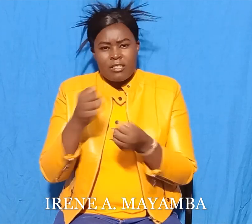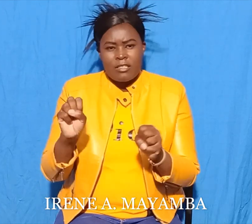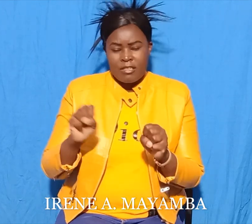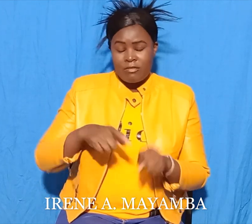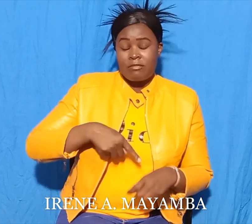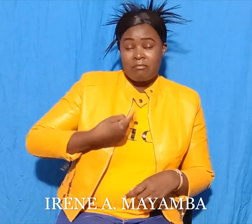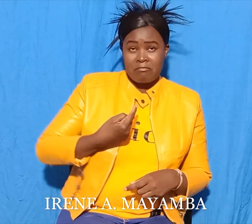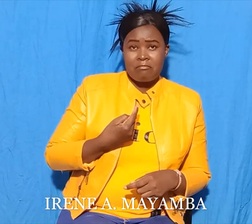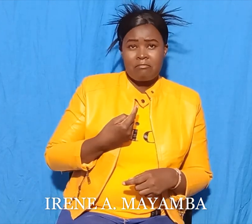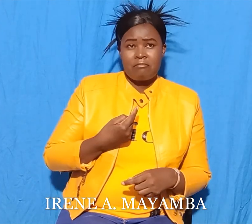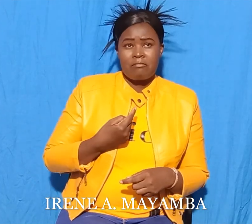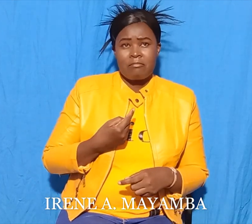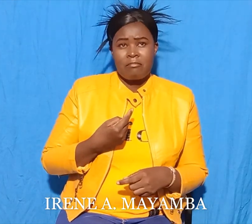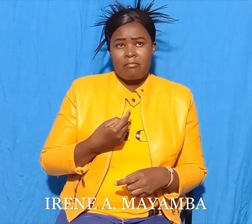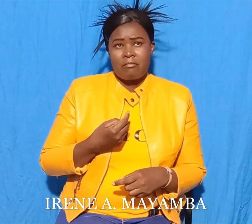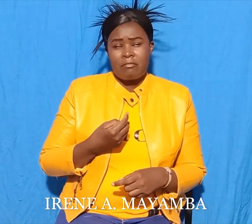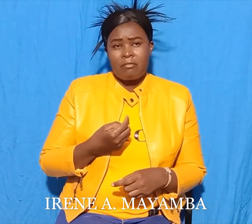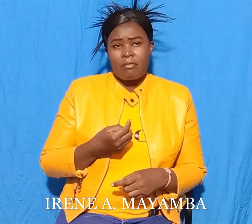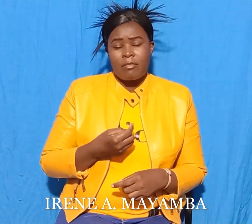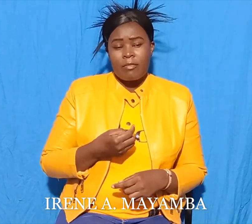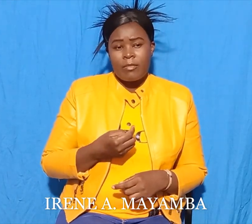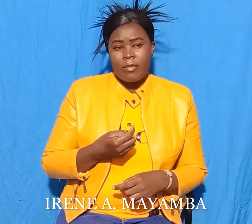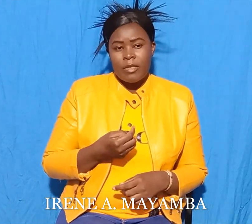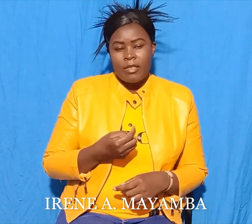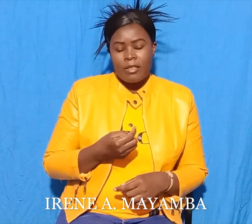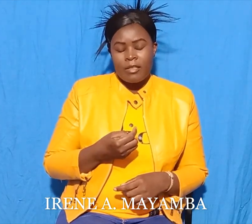you tell me that before? I have no heart.